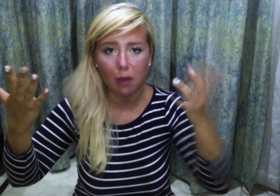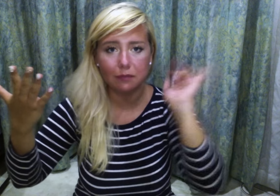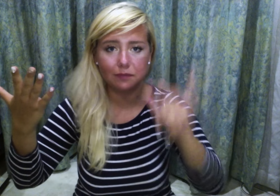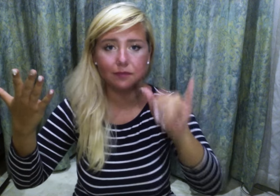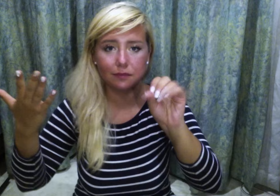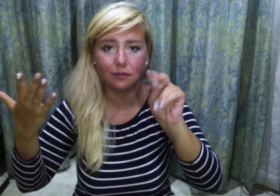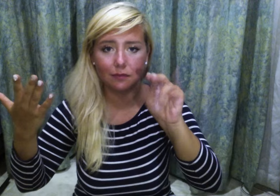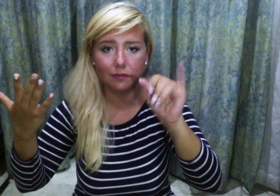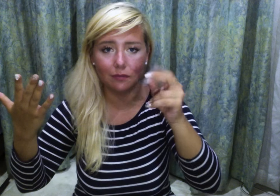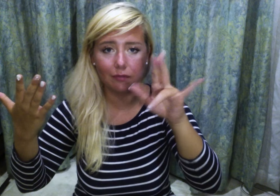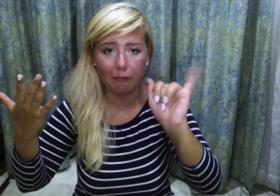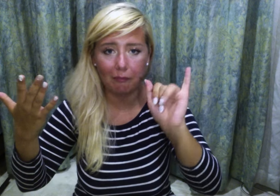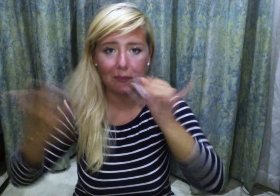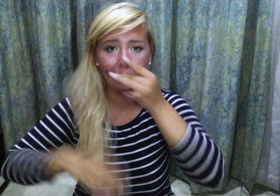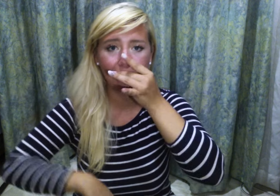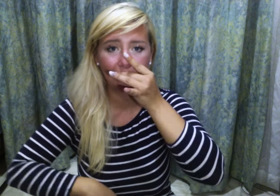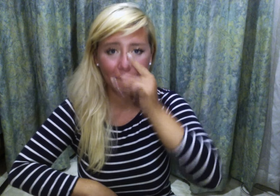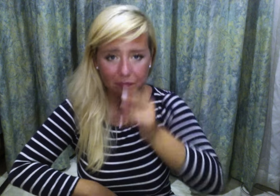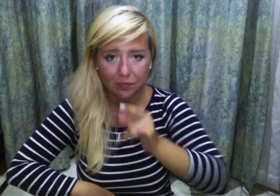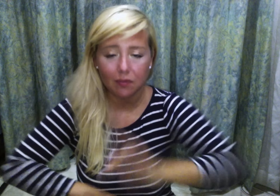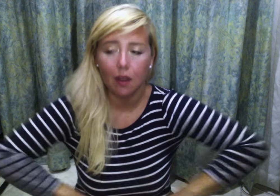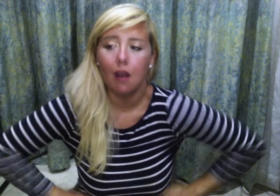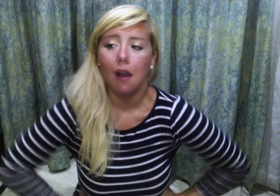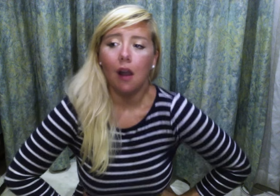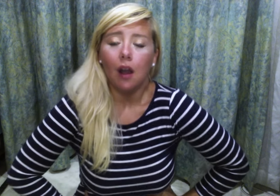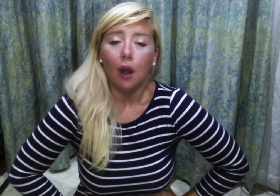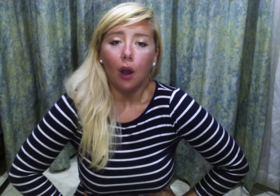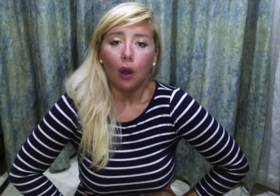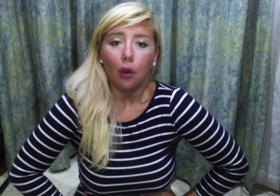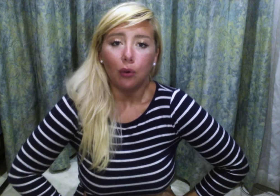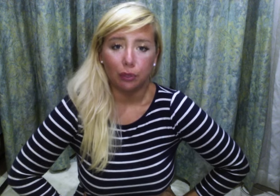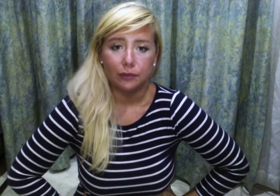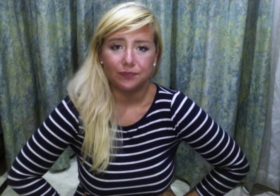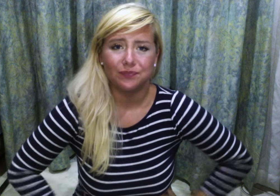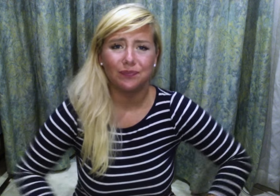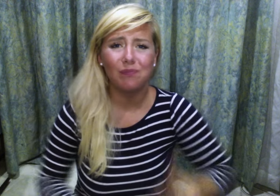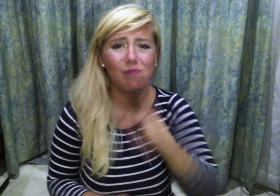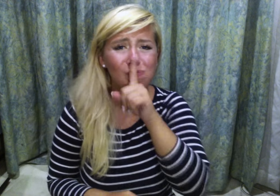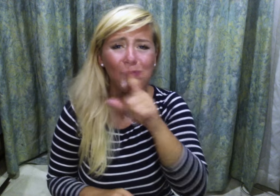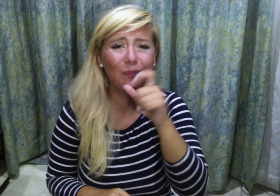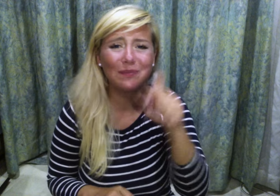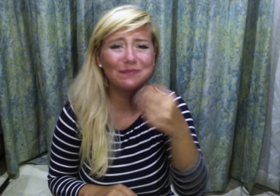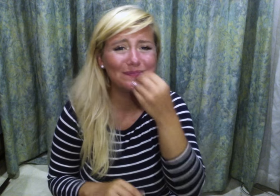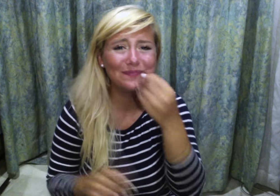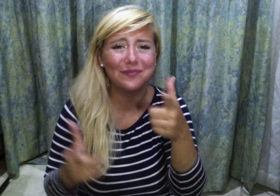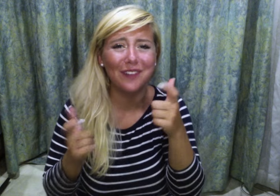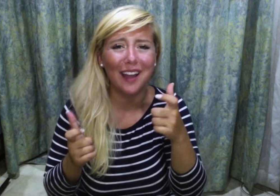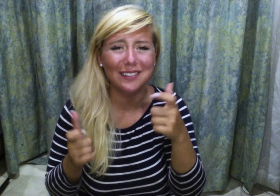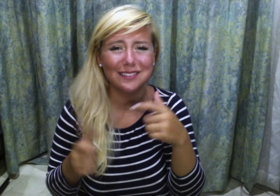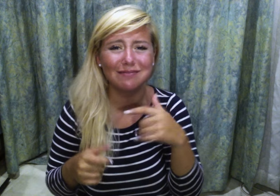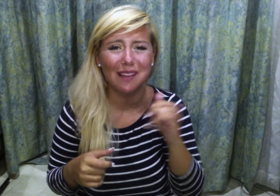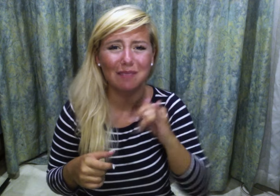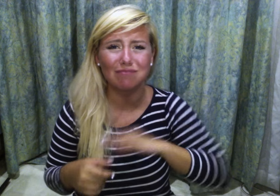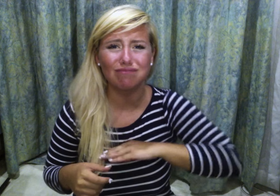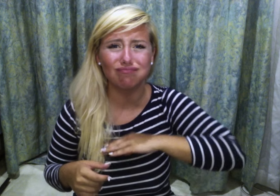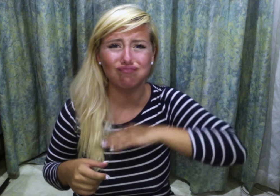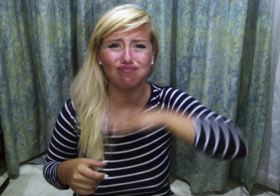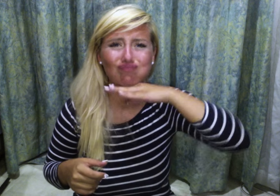So there you have it. That's Onigiri. It's pretty delectable. You're not really supposed to eat it this